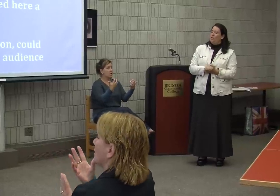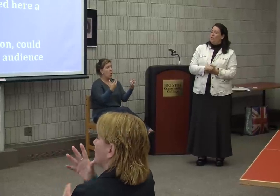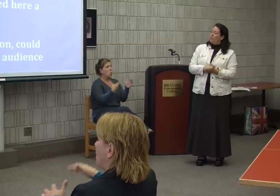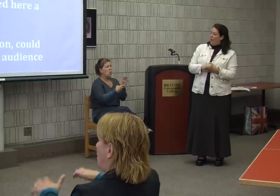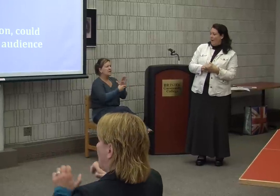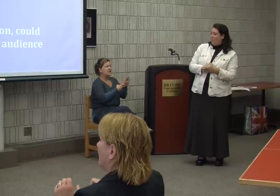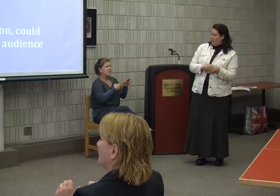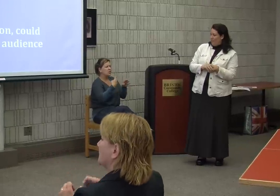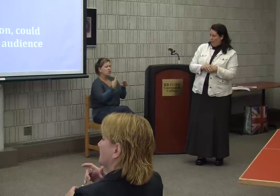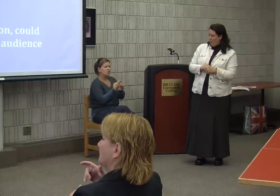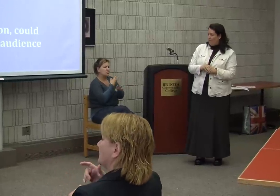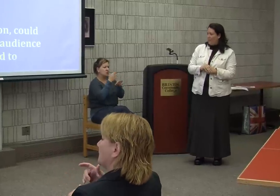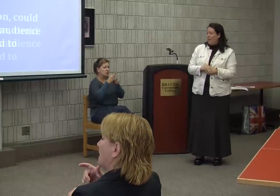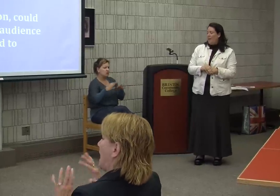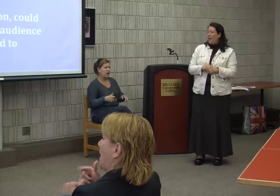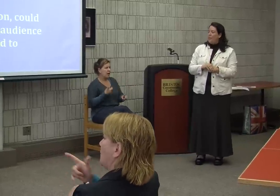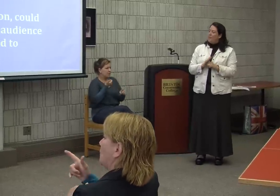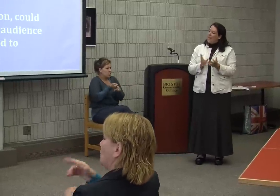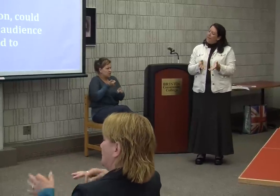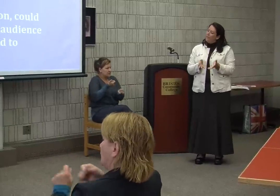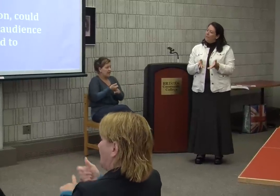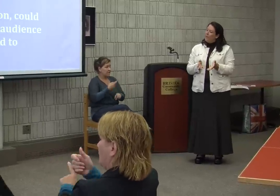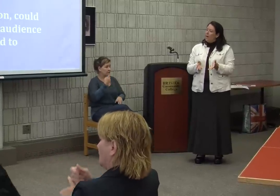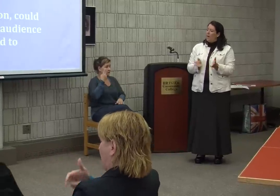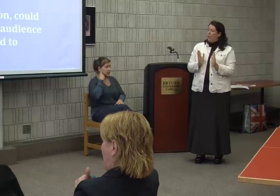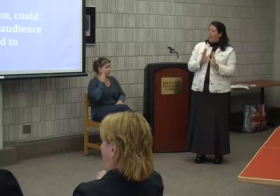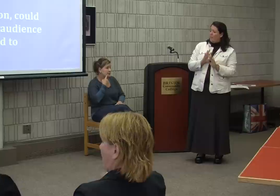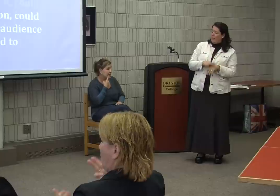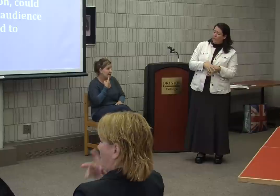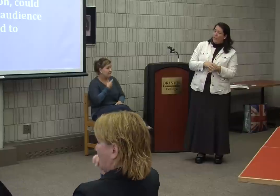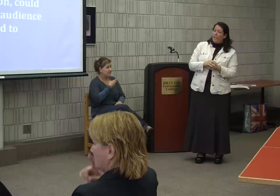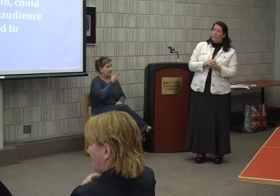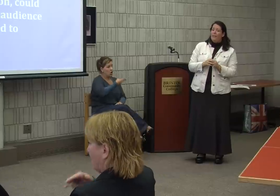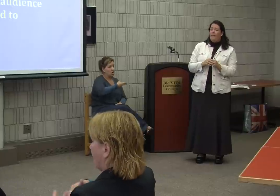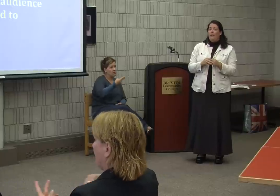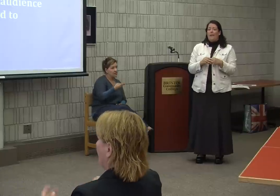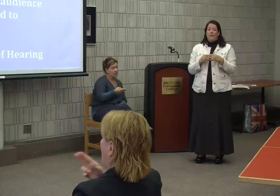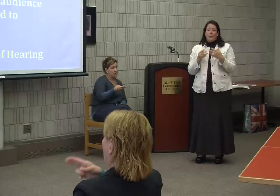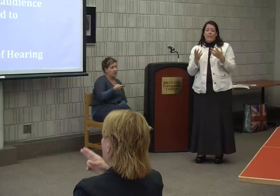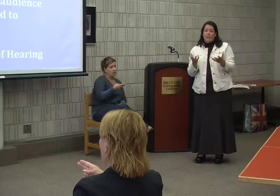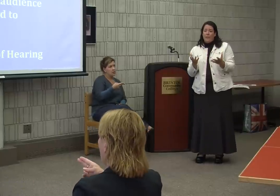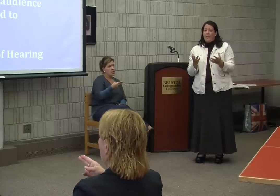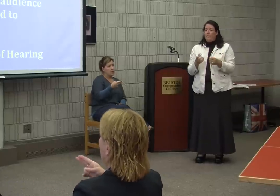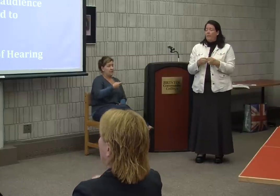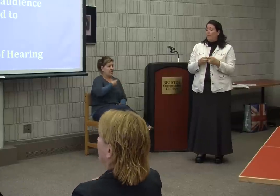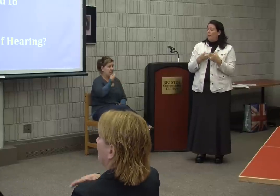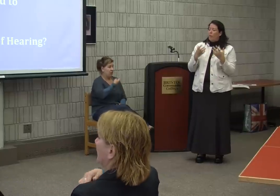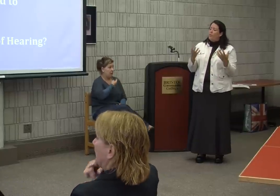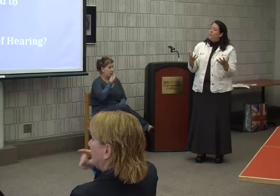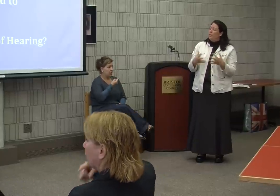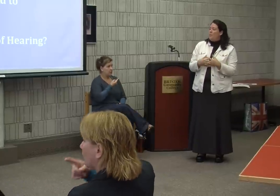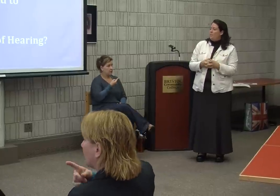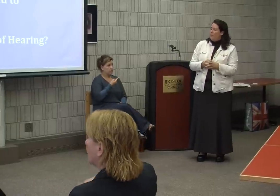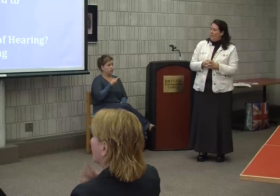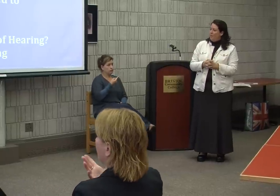to describe yourself? Are you deaf? Are you hard of hearing? Are you hearing? Are you some other label?